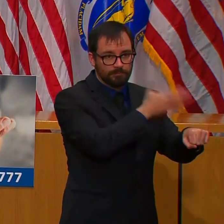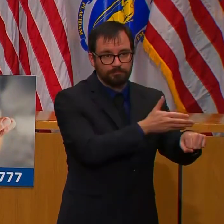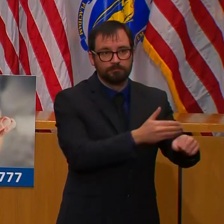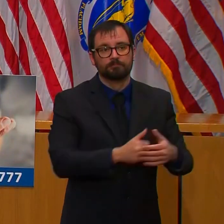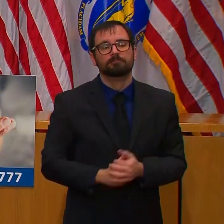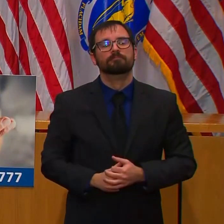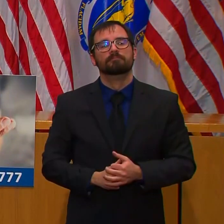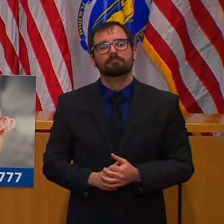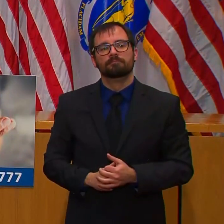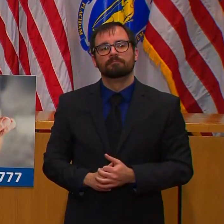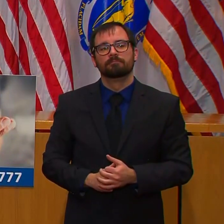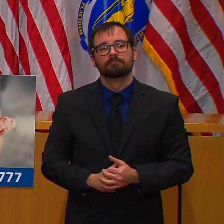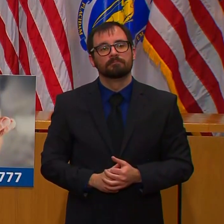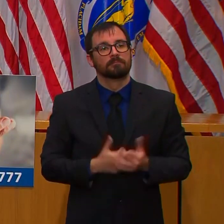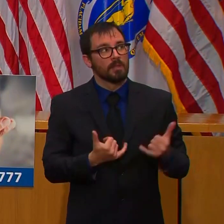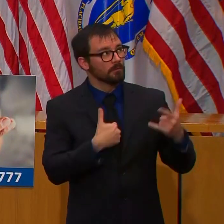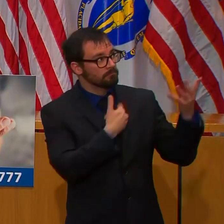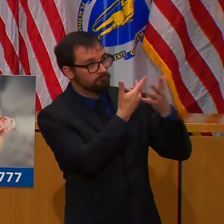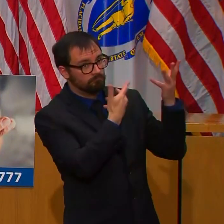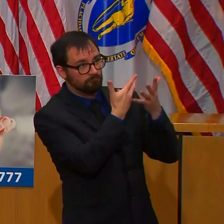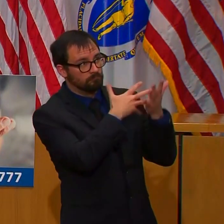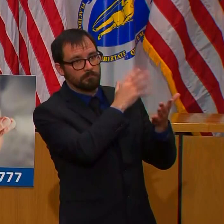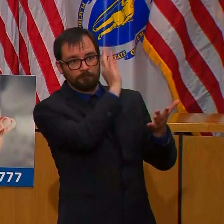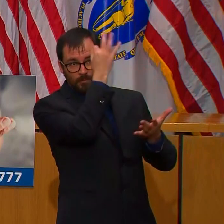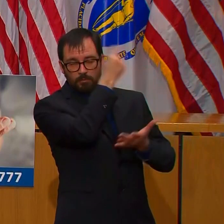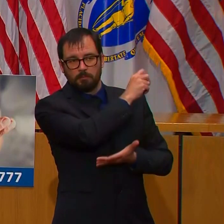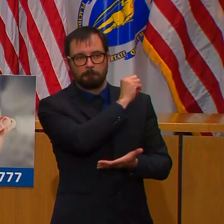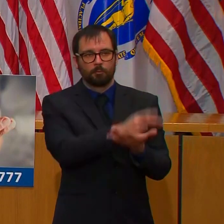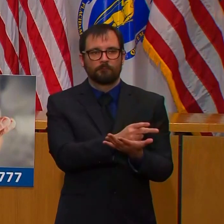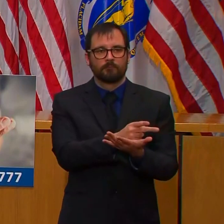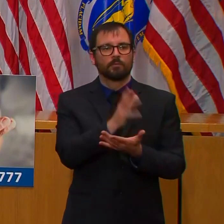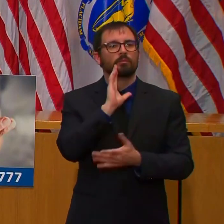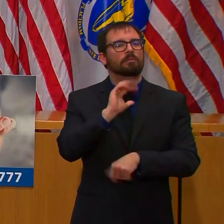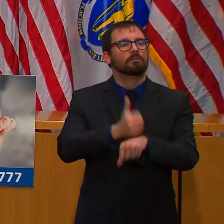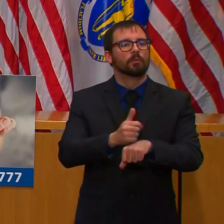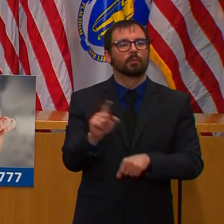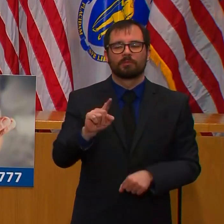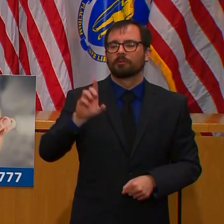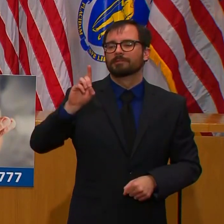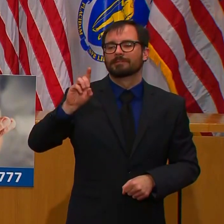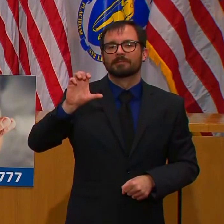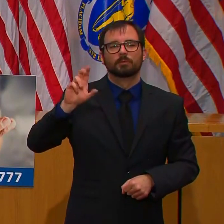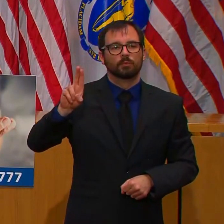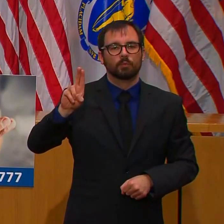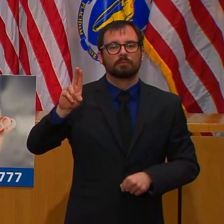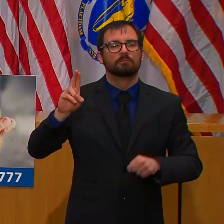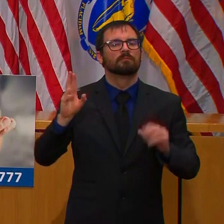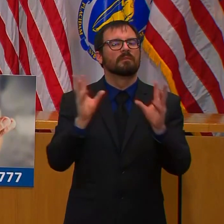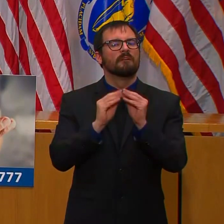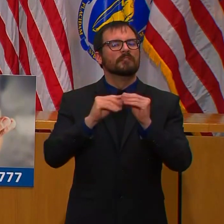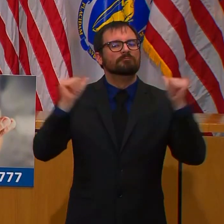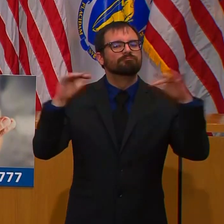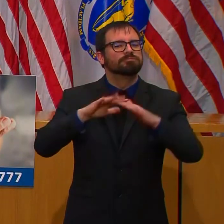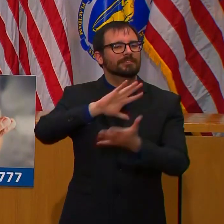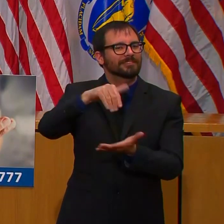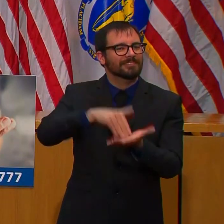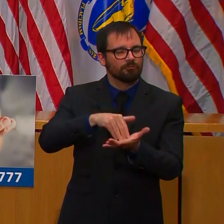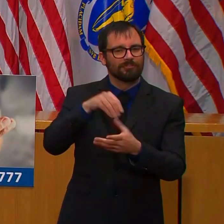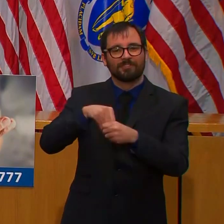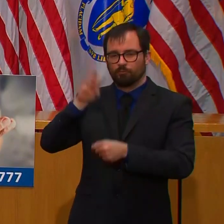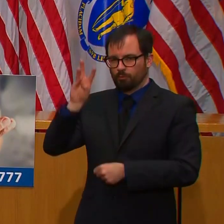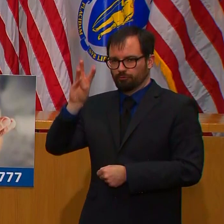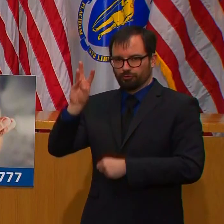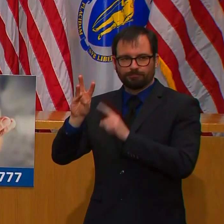facility at the DCU Center in Worcester. It will be used to treat lower-acuity patients who still need